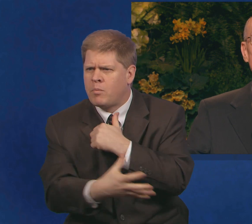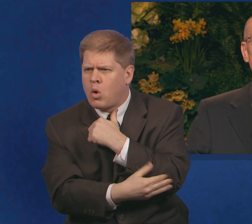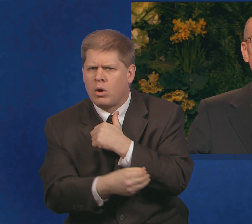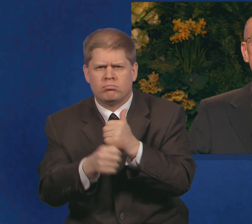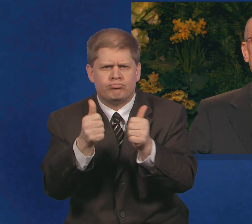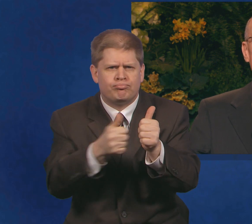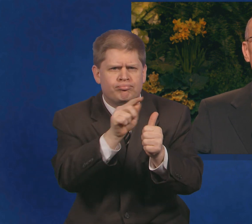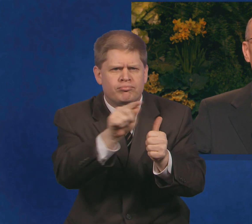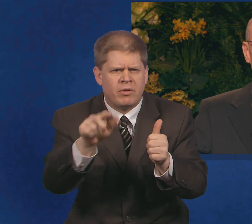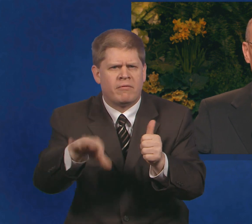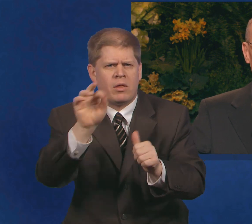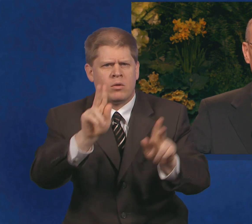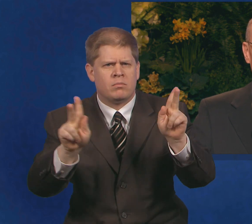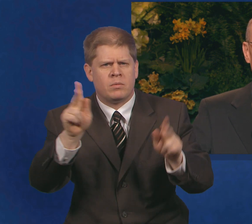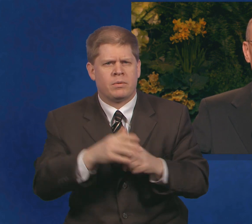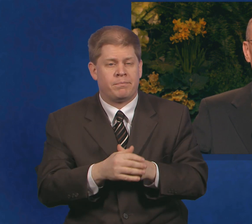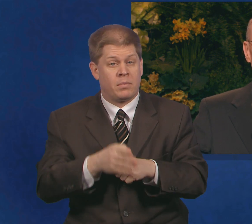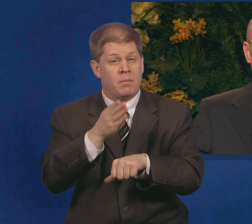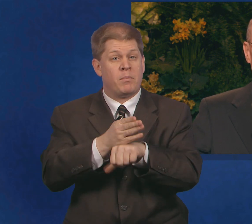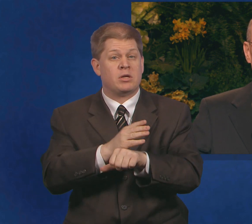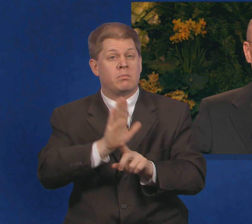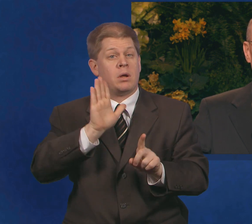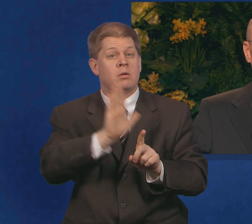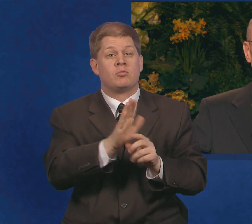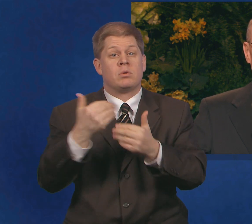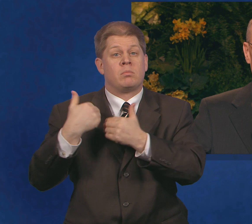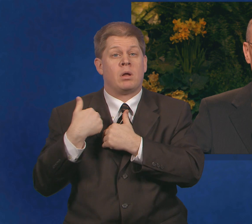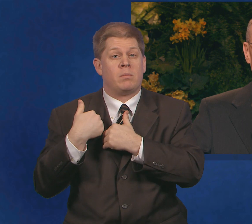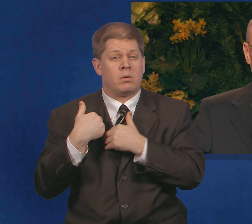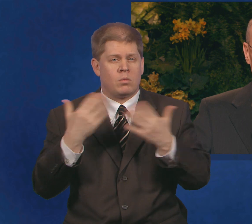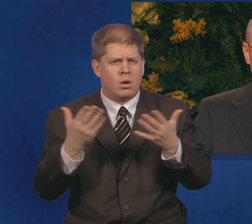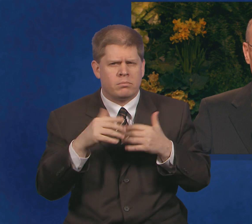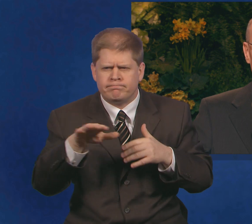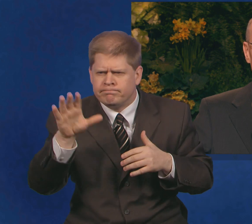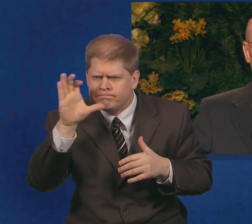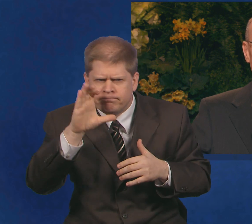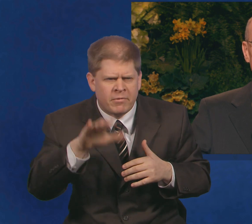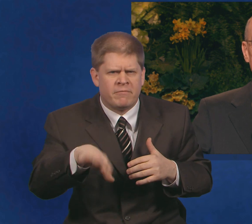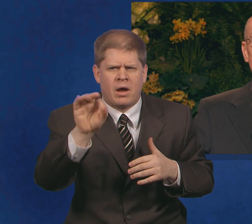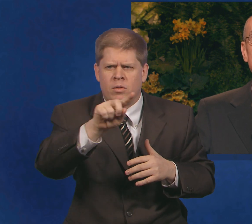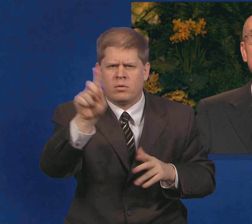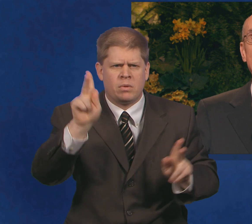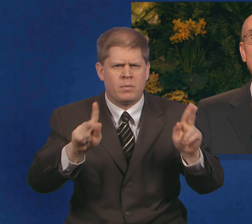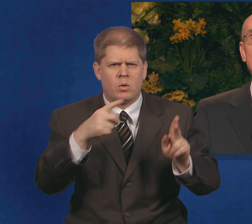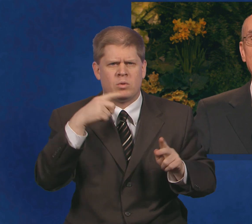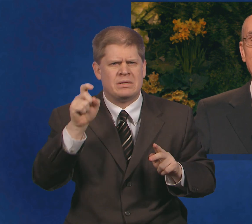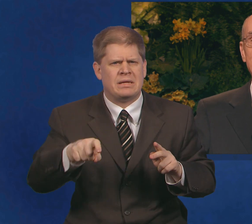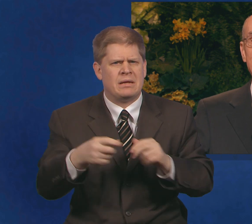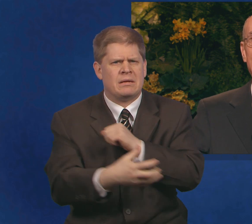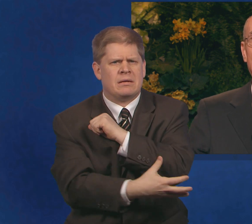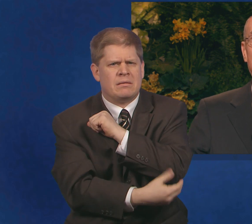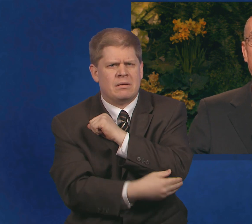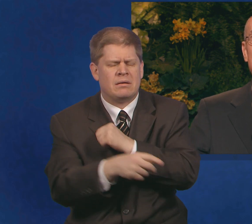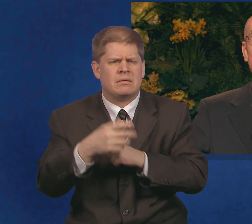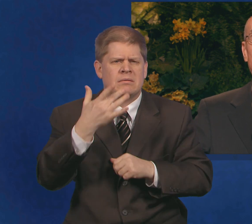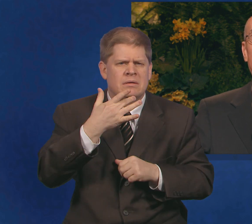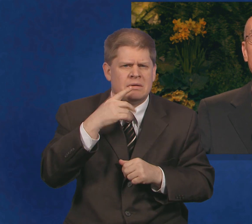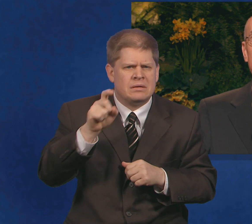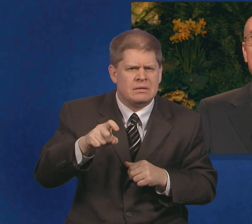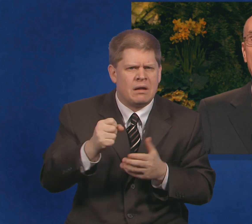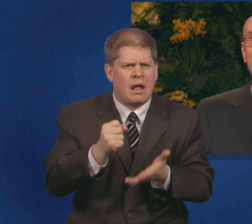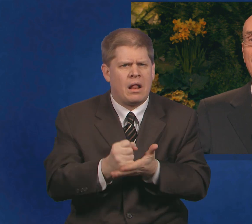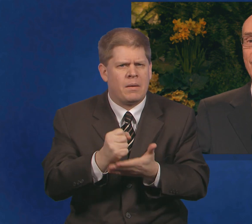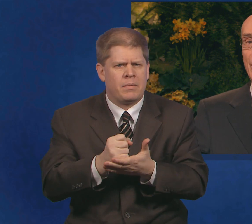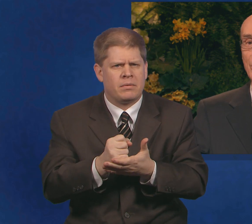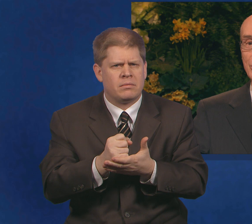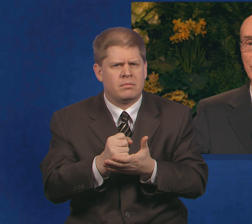is the duties of the bishop to find and provide help to those who still need assistance after all